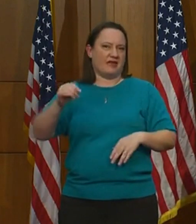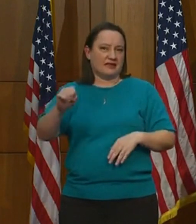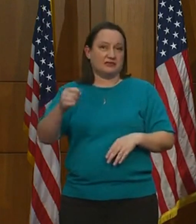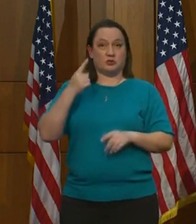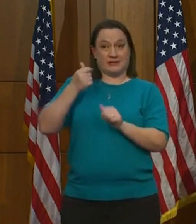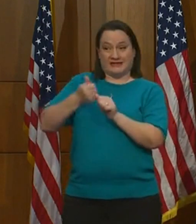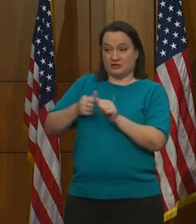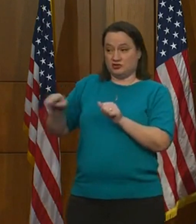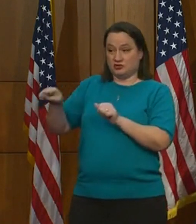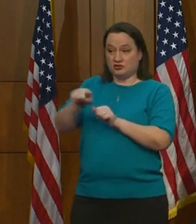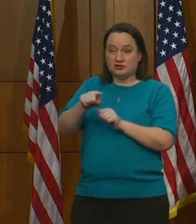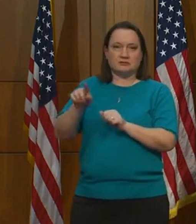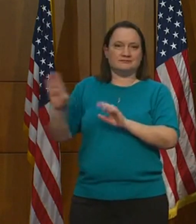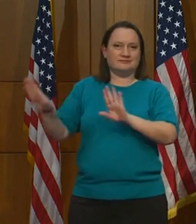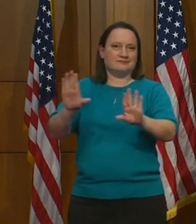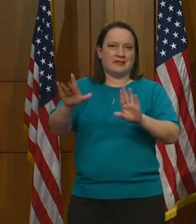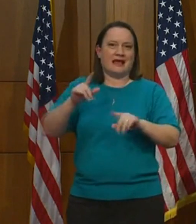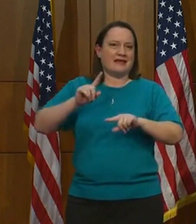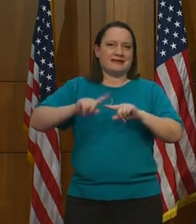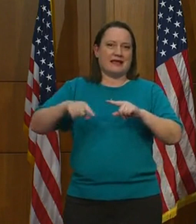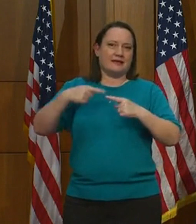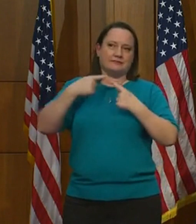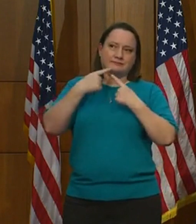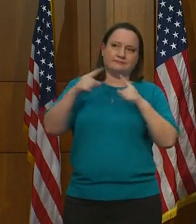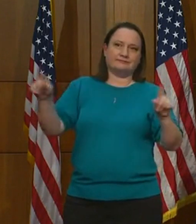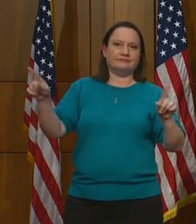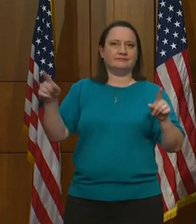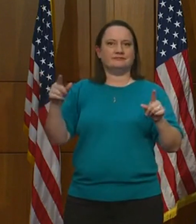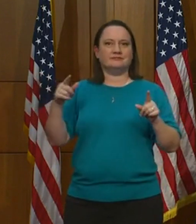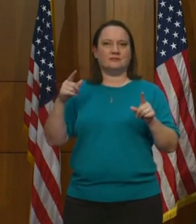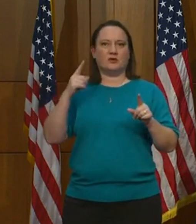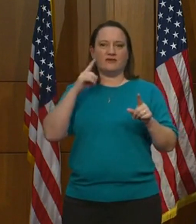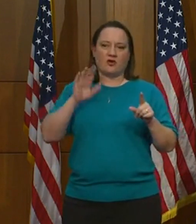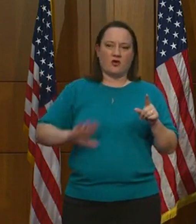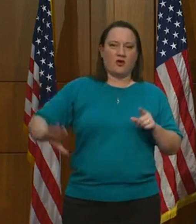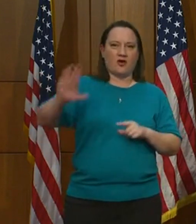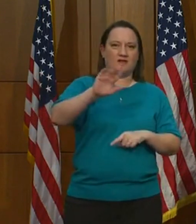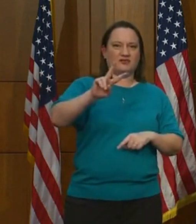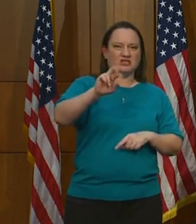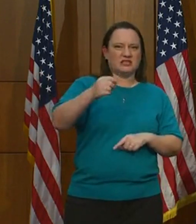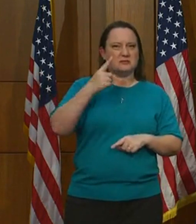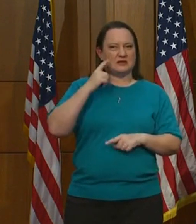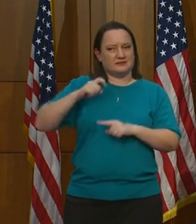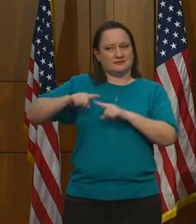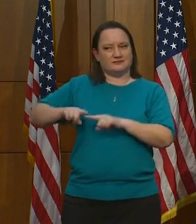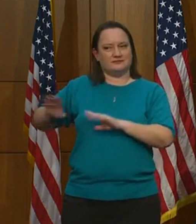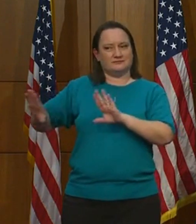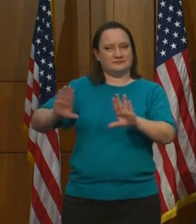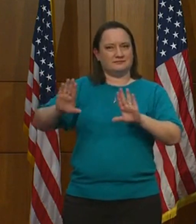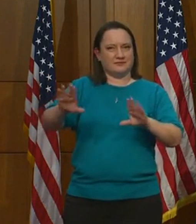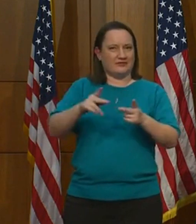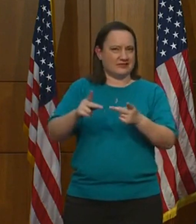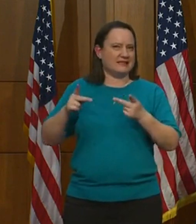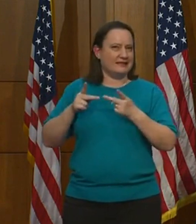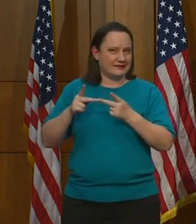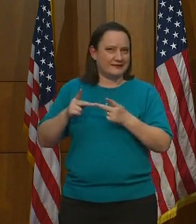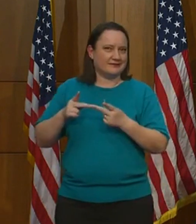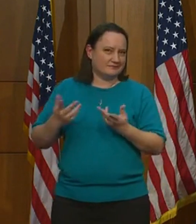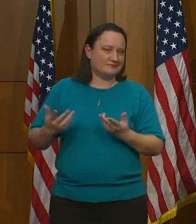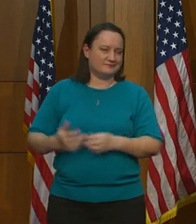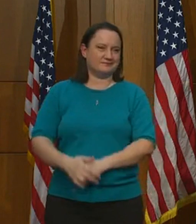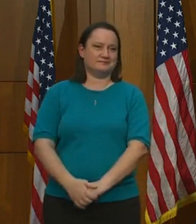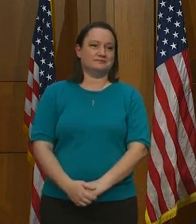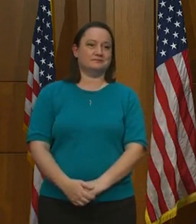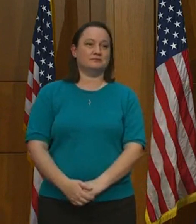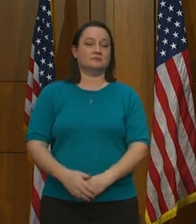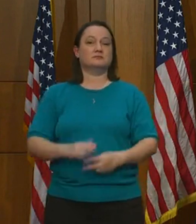because it's a facility-specific answer. So that's the answer for that